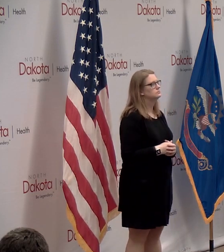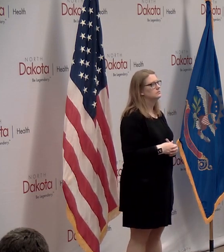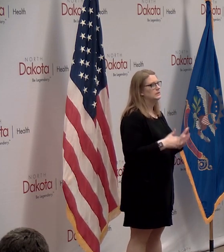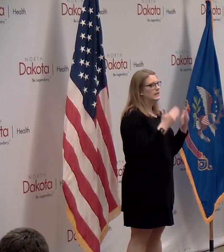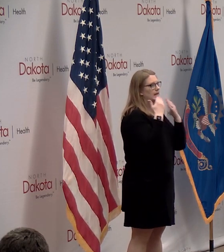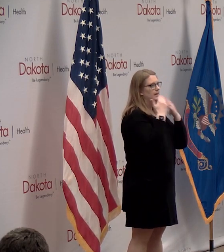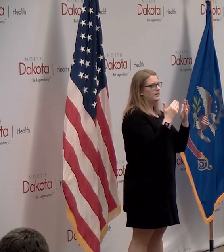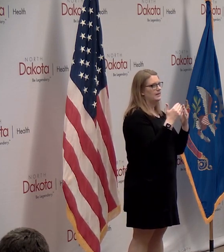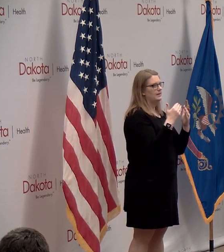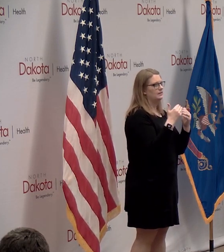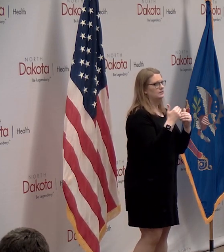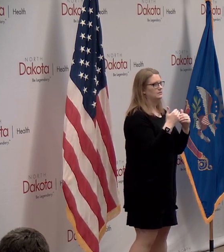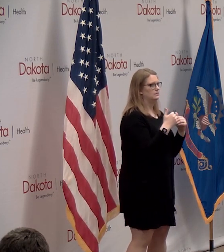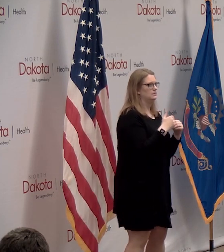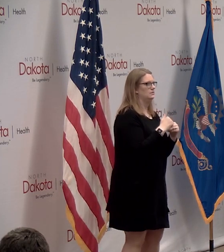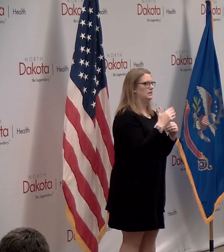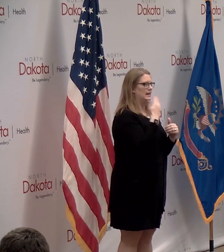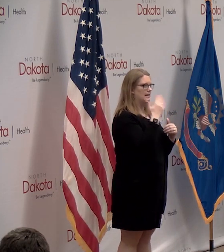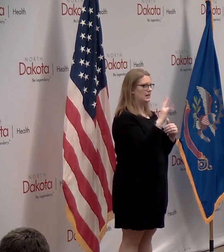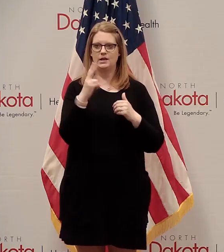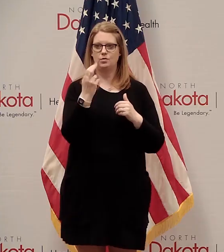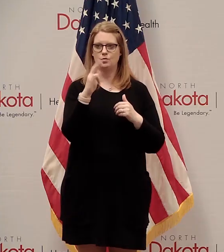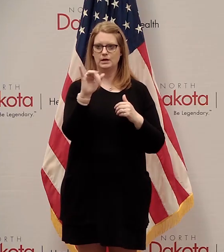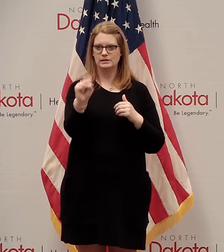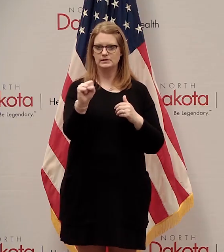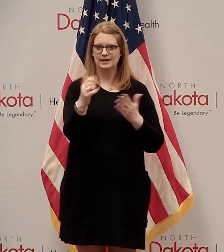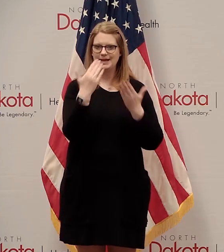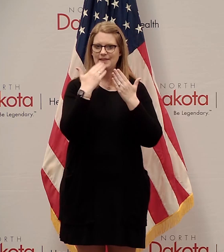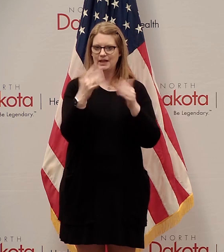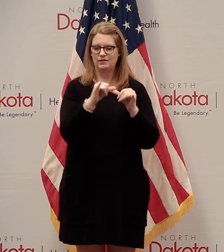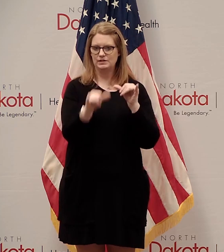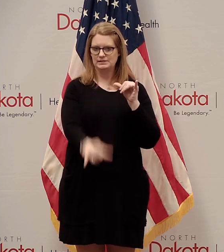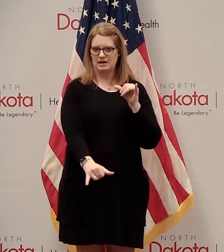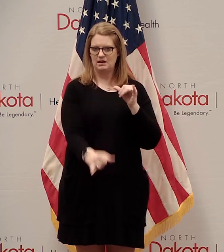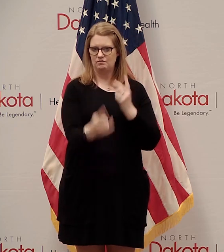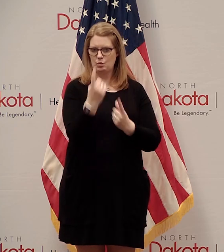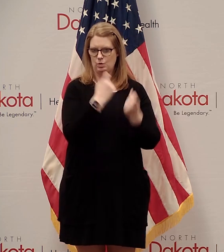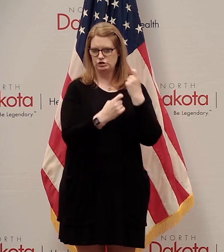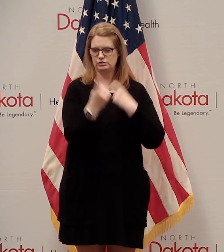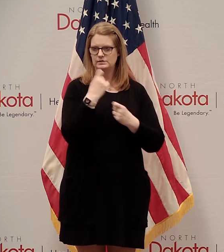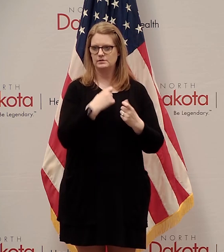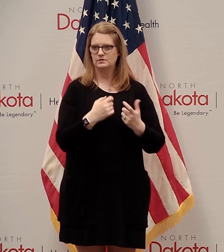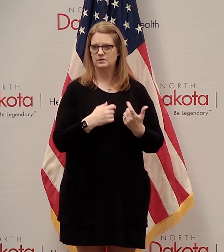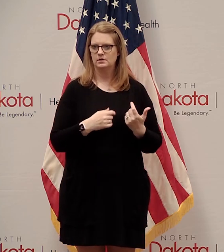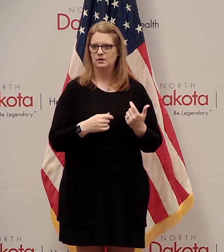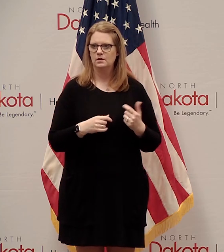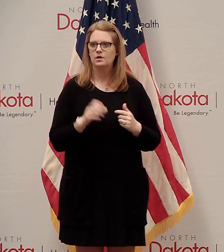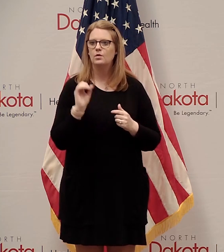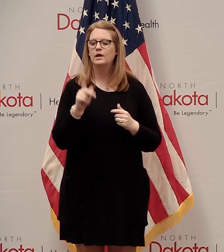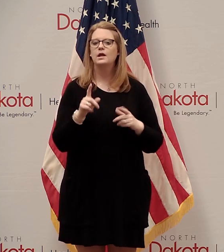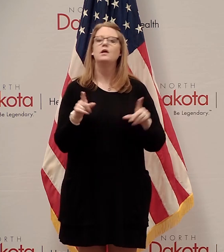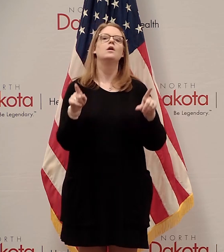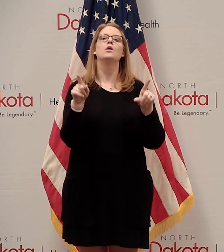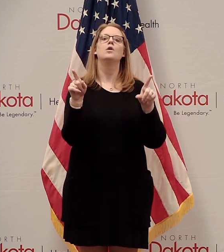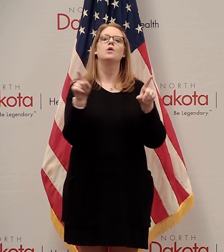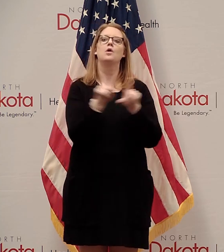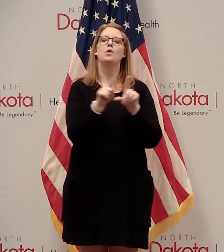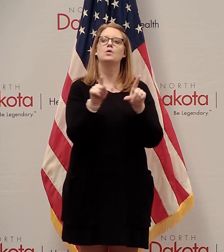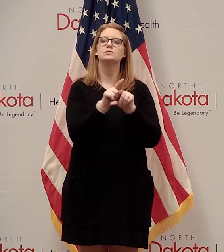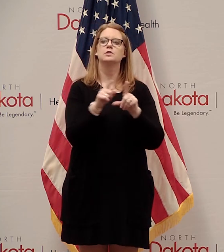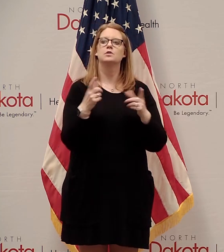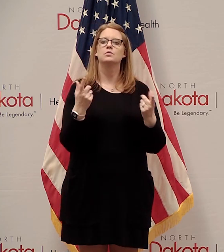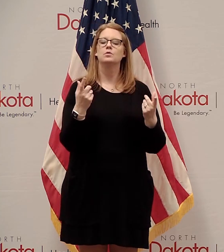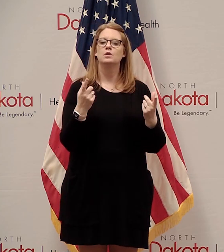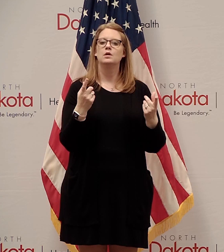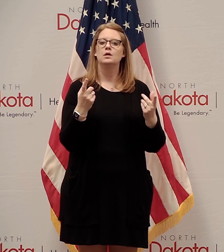Thank you, Chris, and thank you to your team. And thanks for sticking around for Q&A afterwards. I also want to give a shout